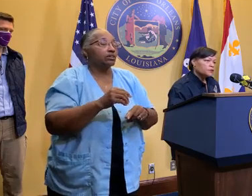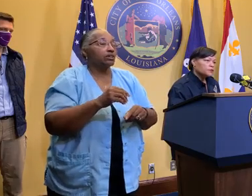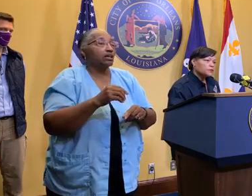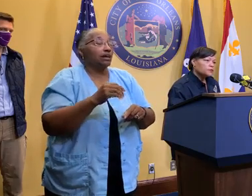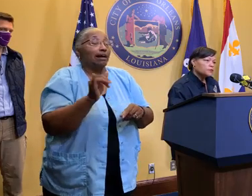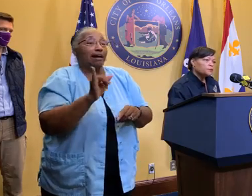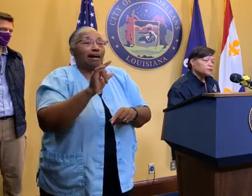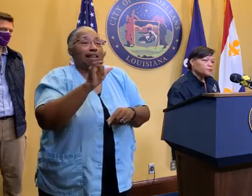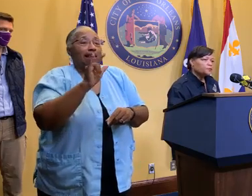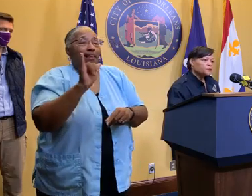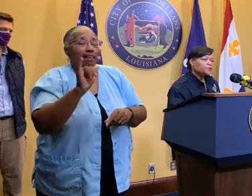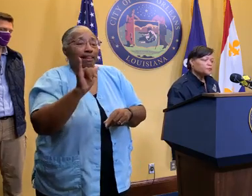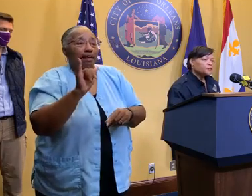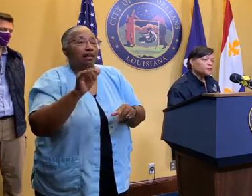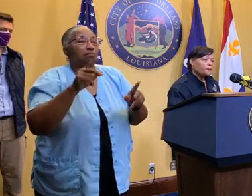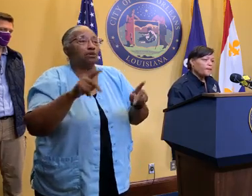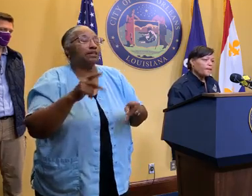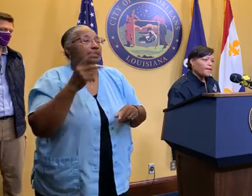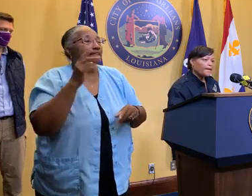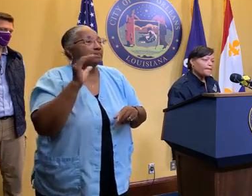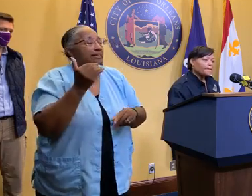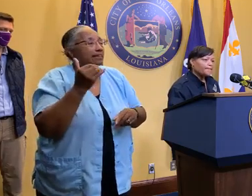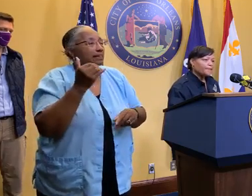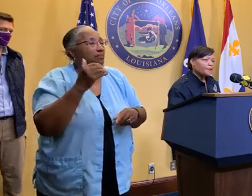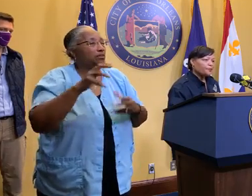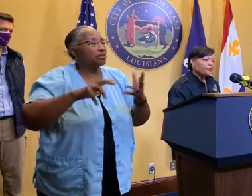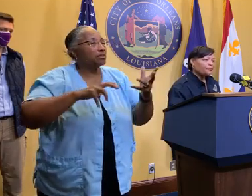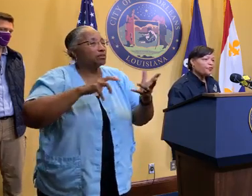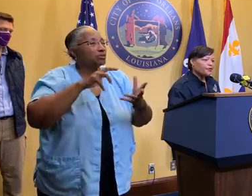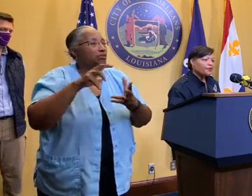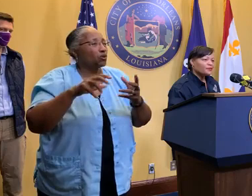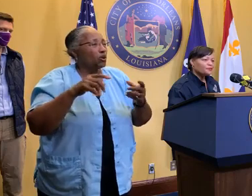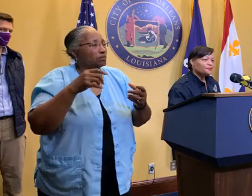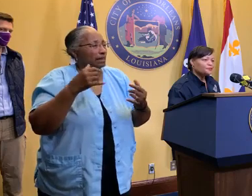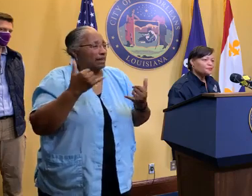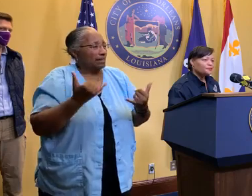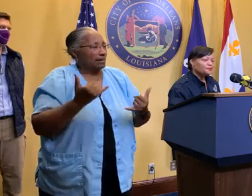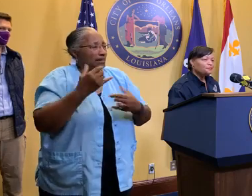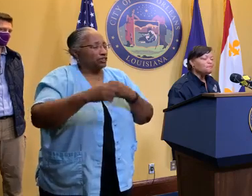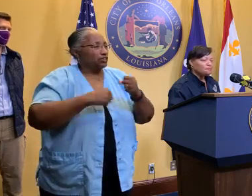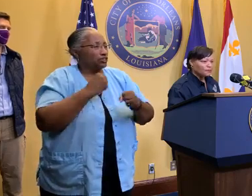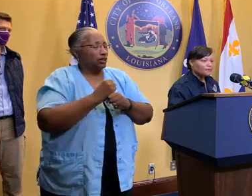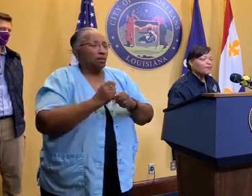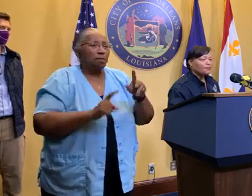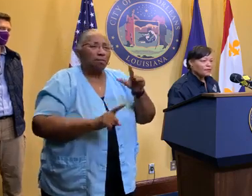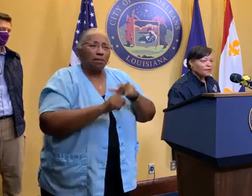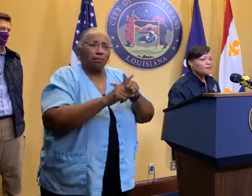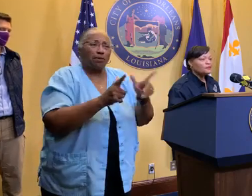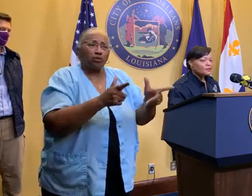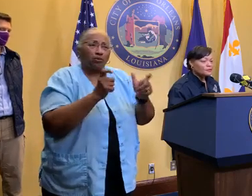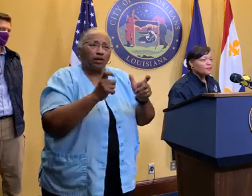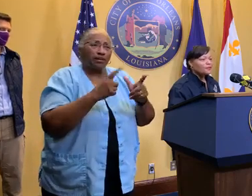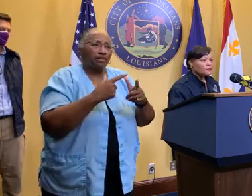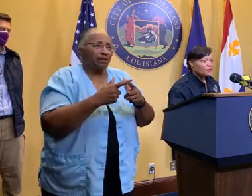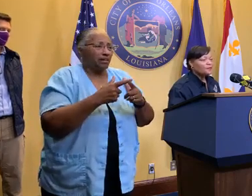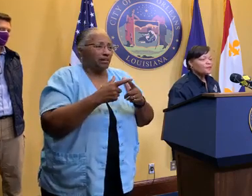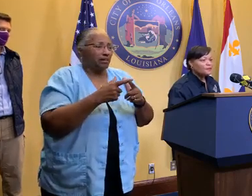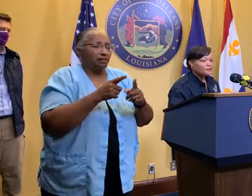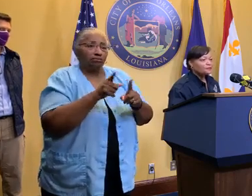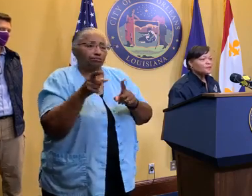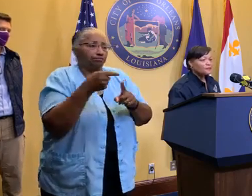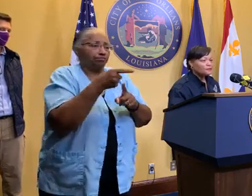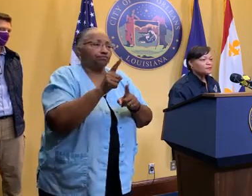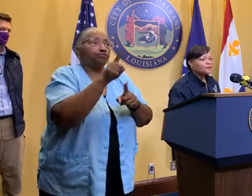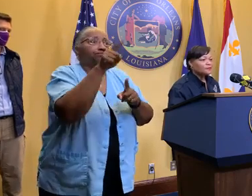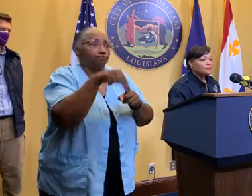layperson. It just seems like this, the storms, at least in this season, popped up rather quickly, and the shifts and the changes of their dynamics.